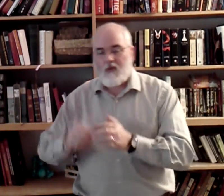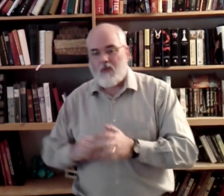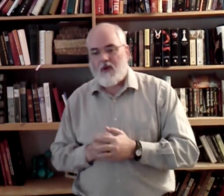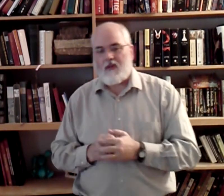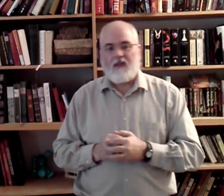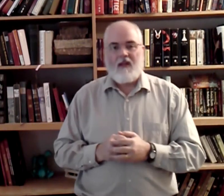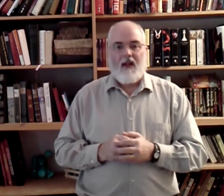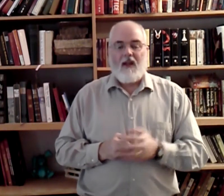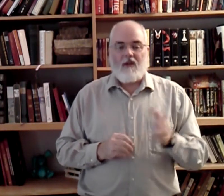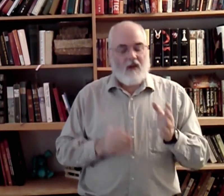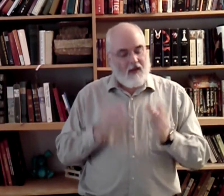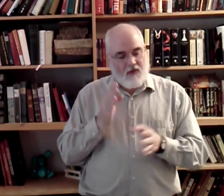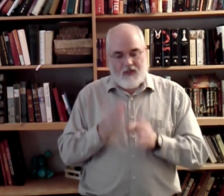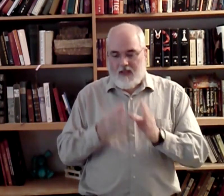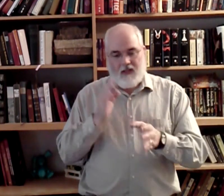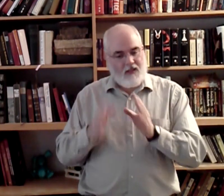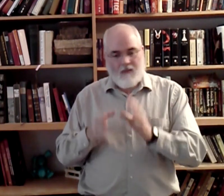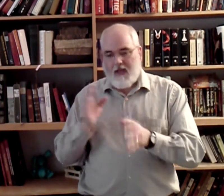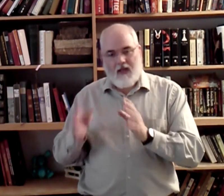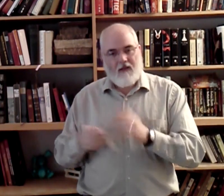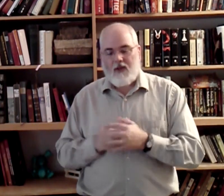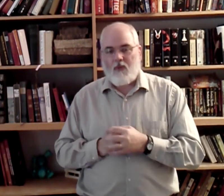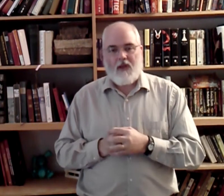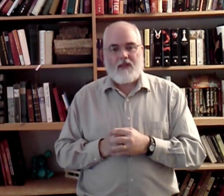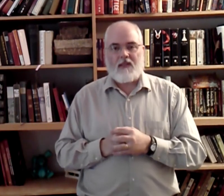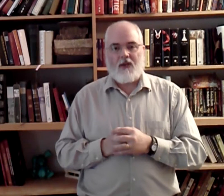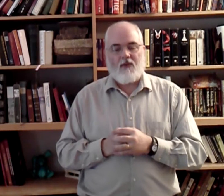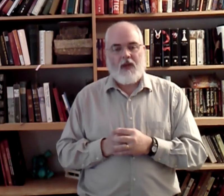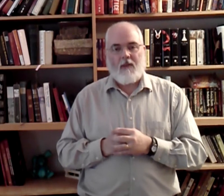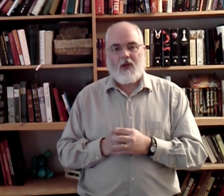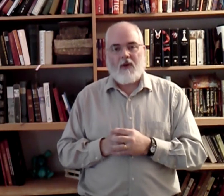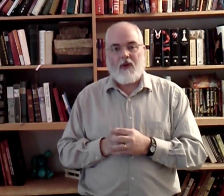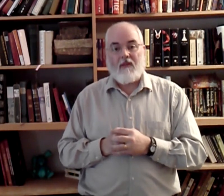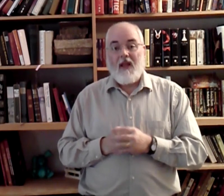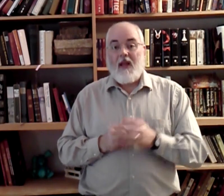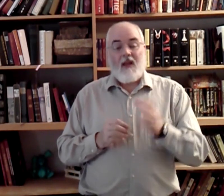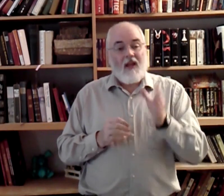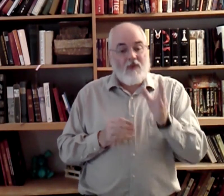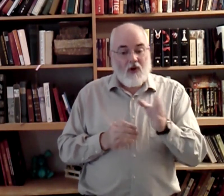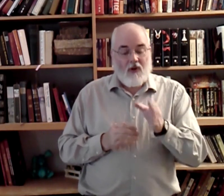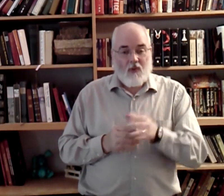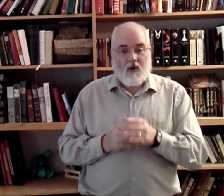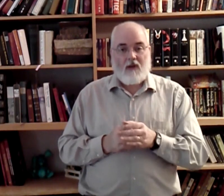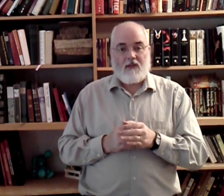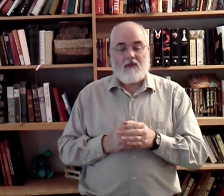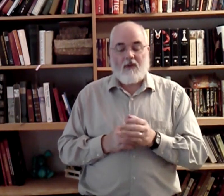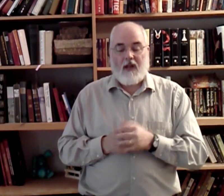words. I say this at the beginning of each one of these things that I do vocabulary with. If you learn the words, great.